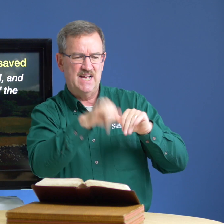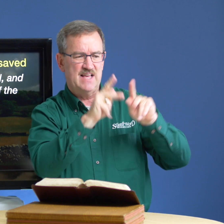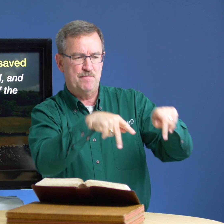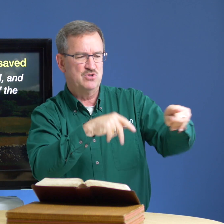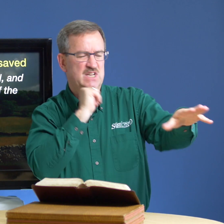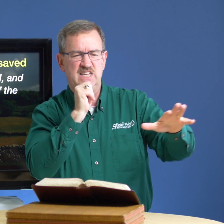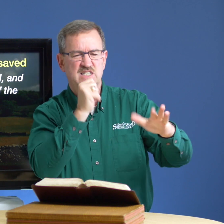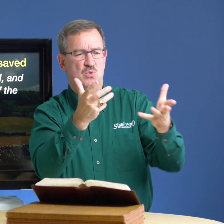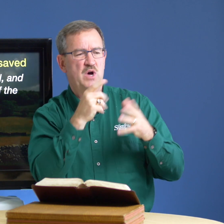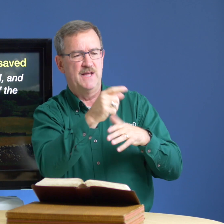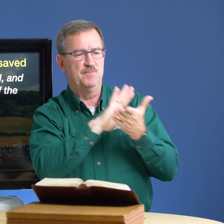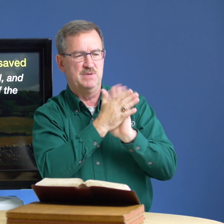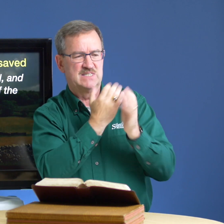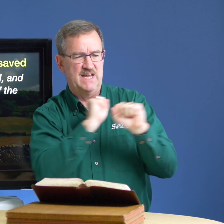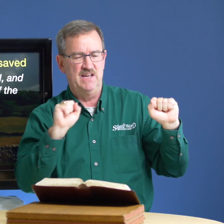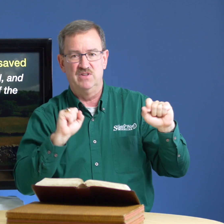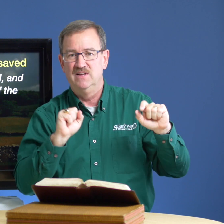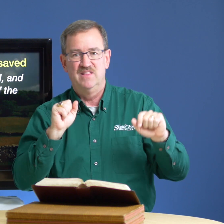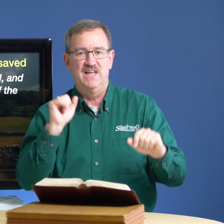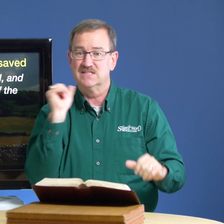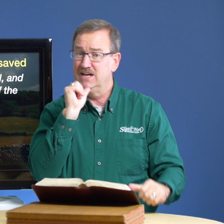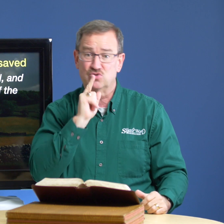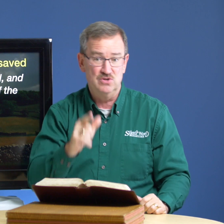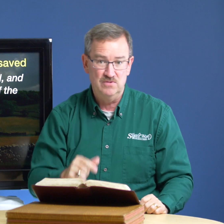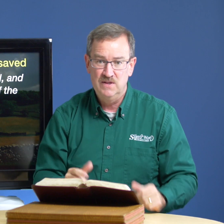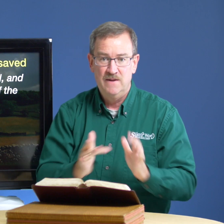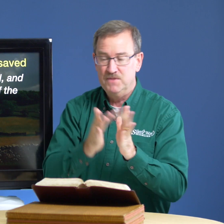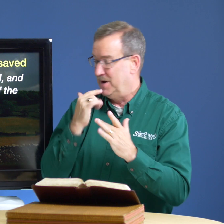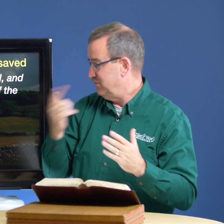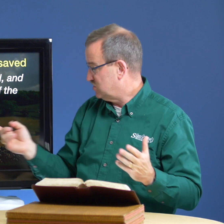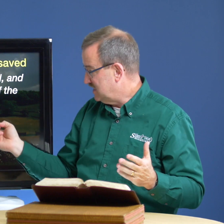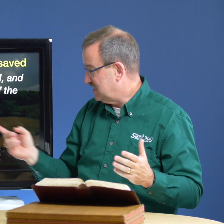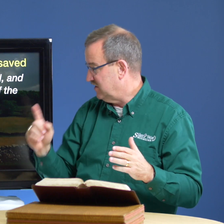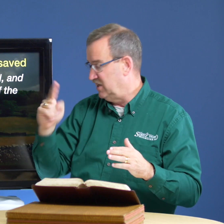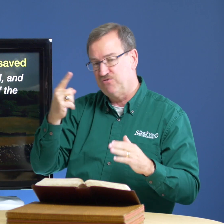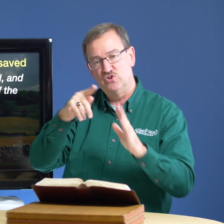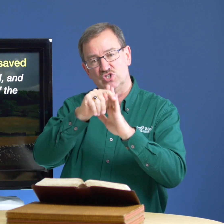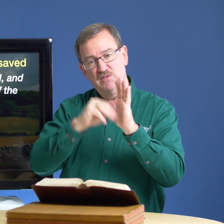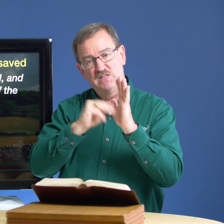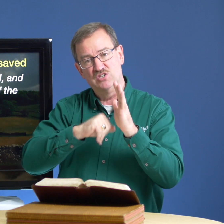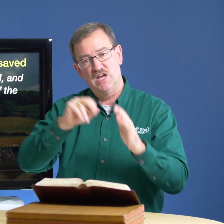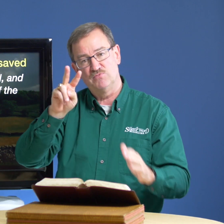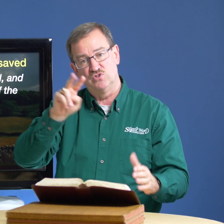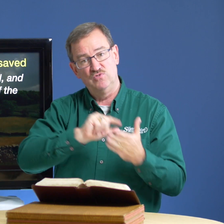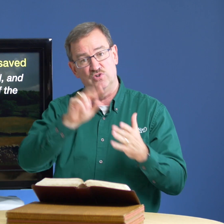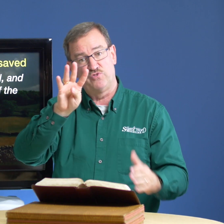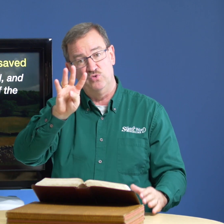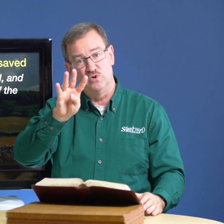like that person he doesn't want him to be saved that's not true the bible says here in first timothy chapter 2 verse 4